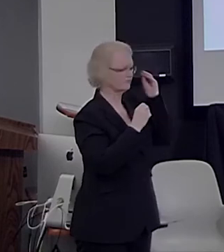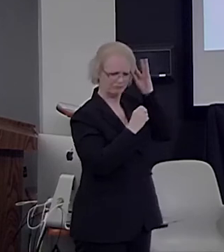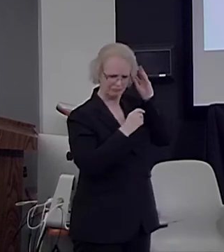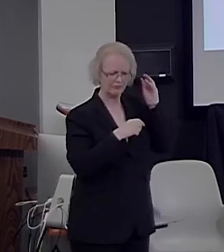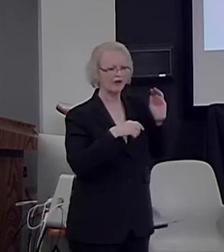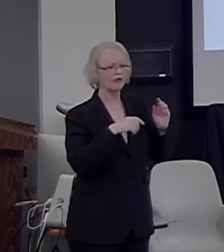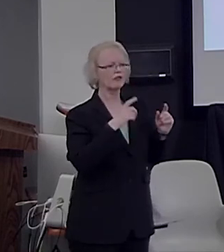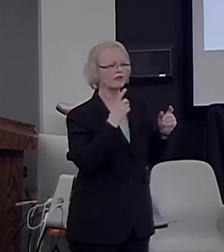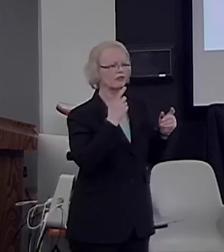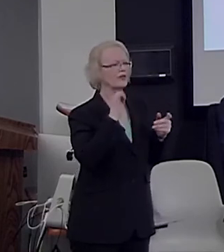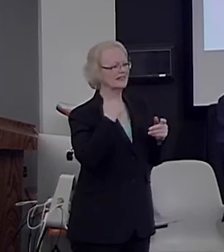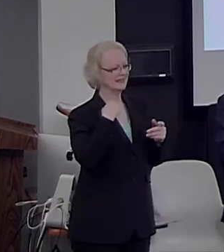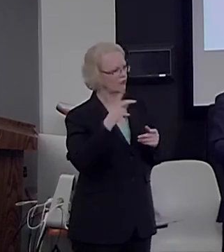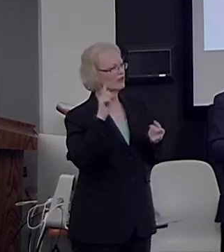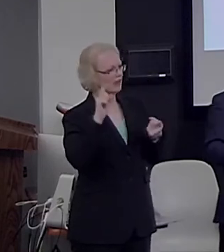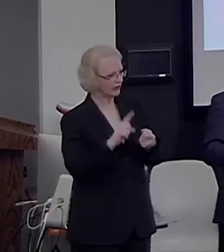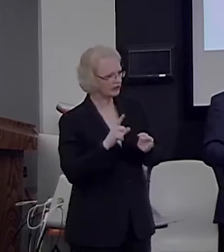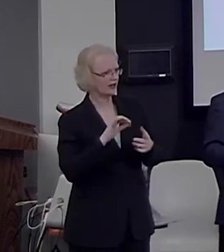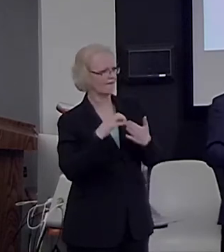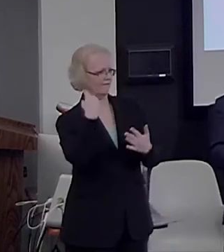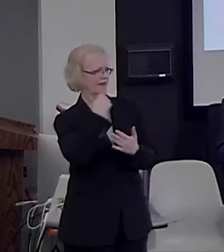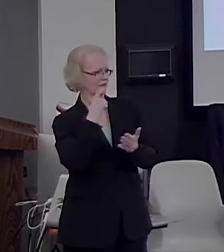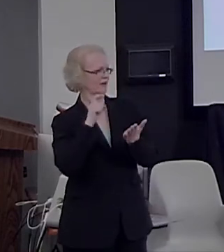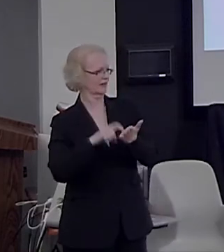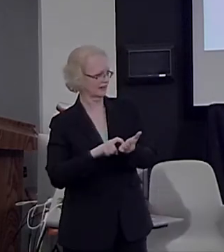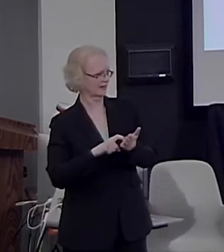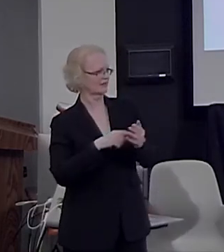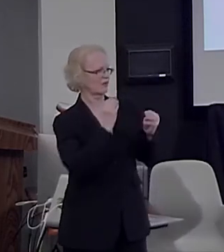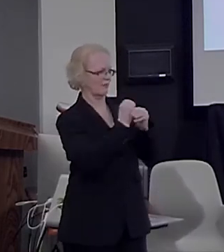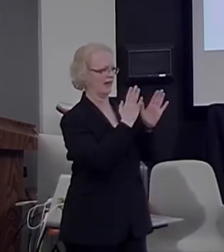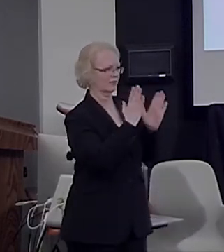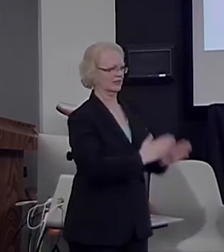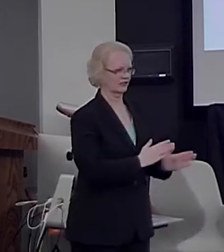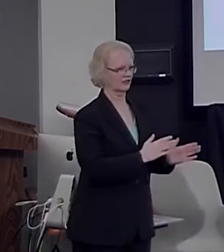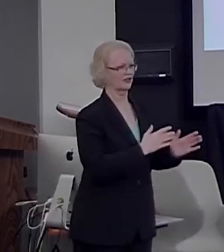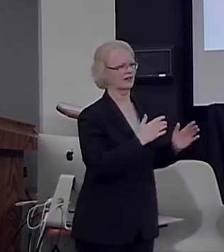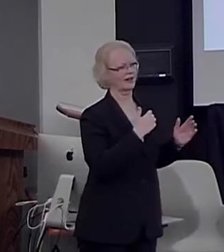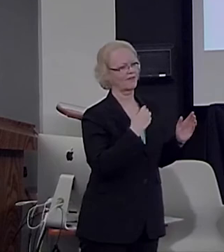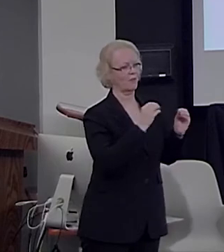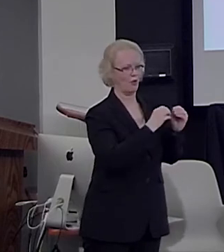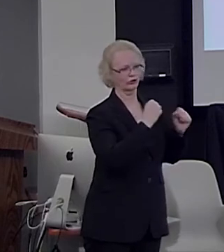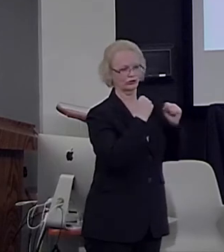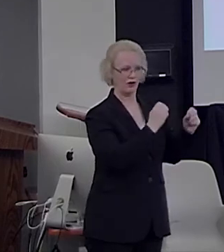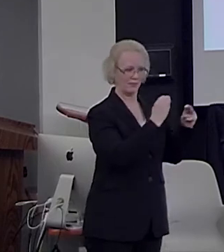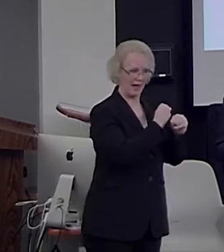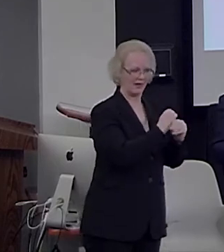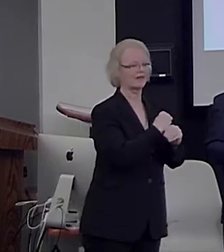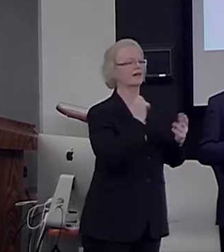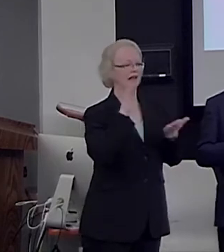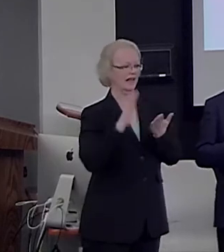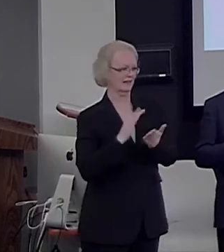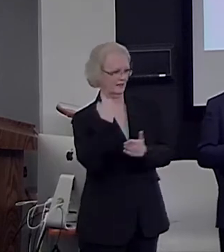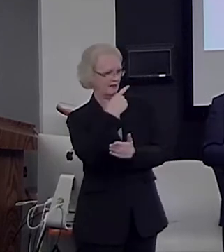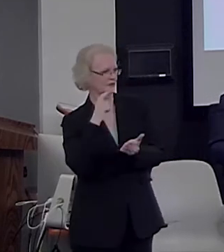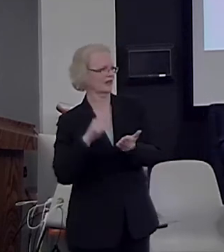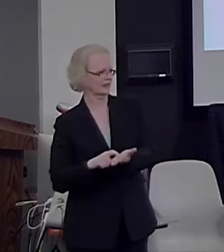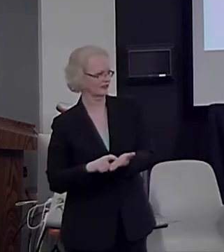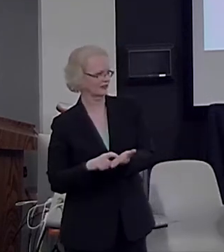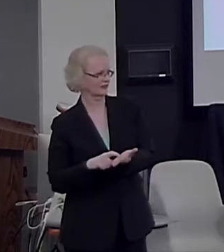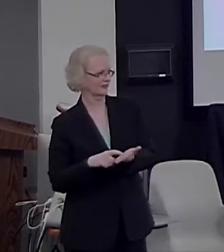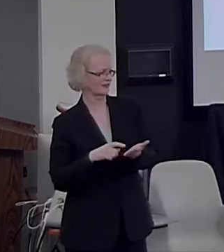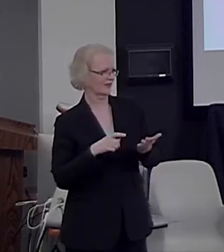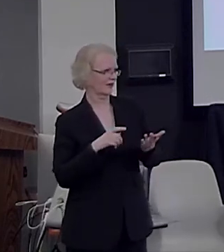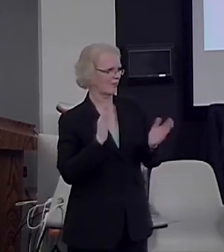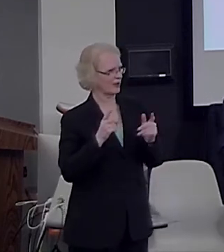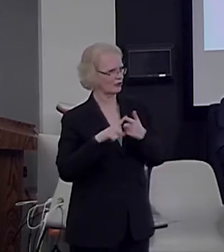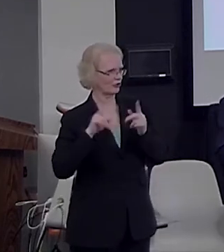of this activation when you are a mathematician compared to a normal subject. To a normal subject. I shouldn't say